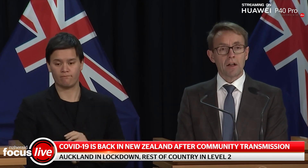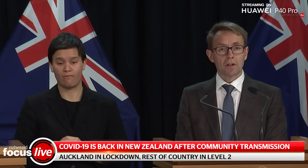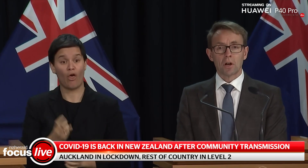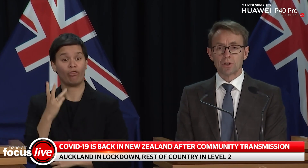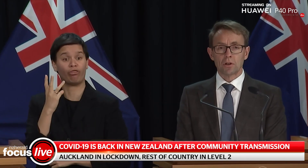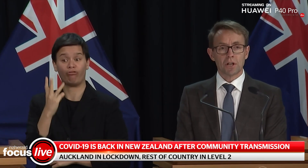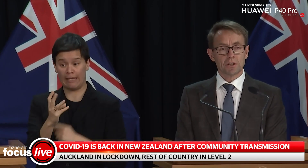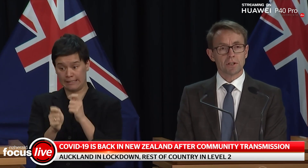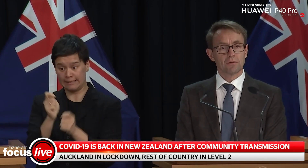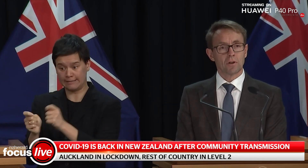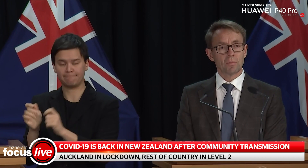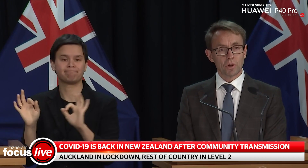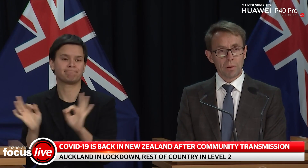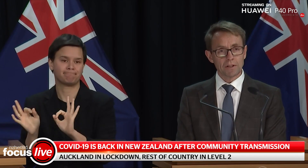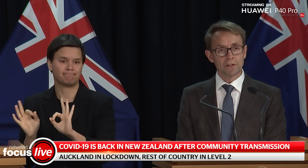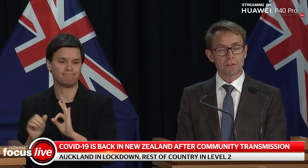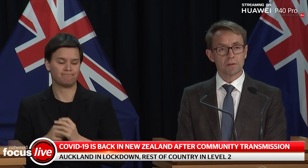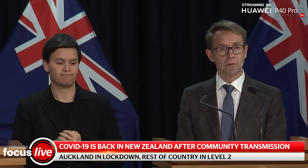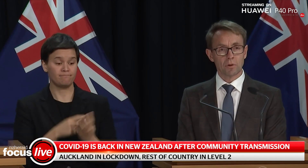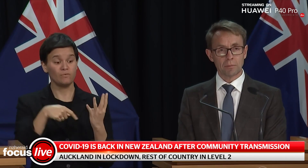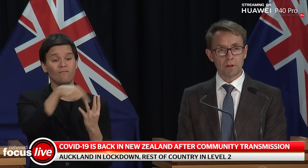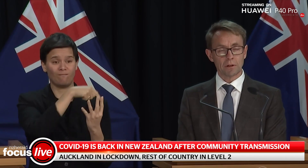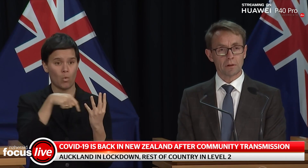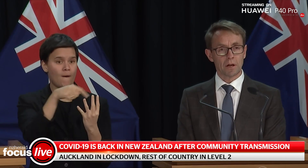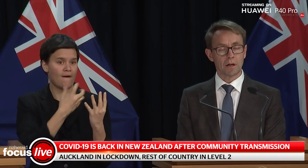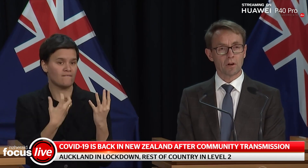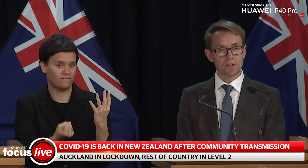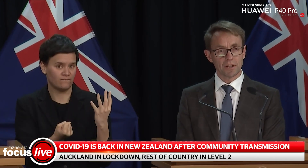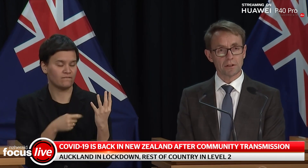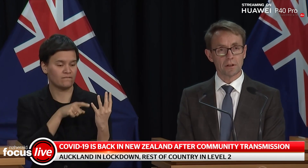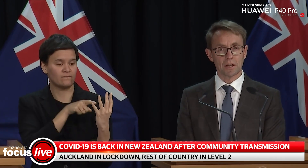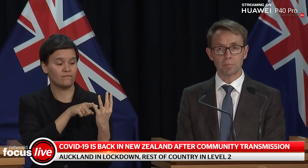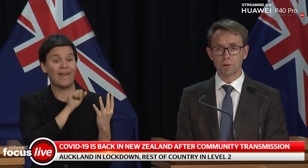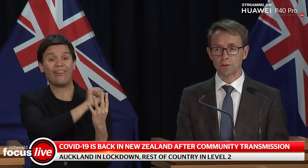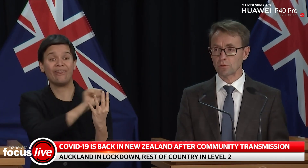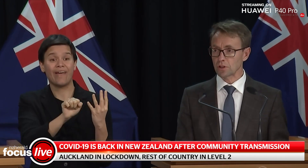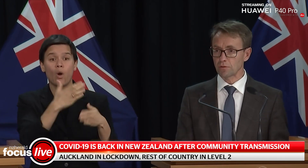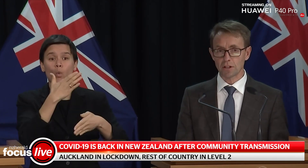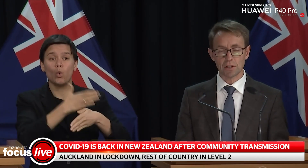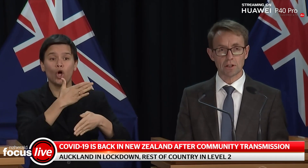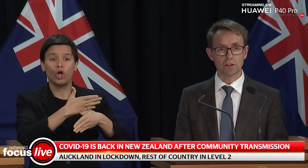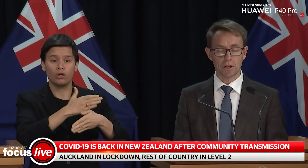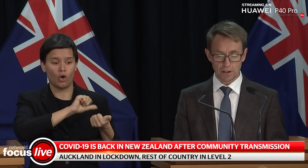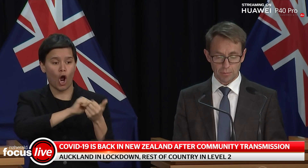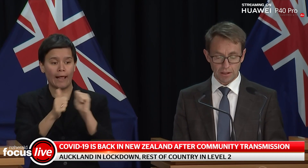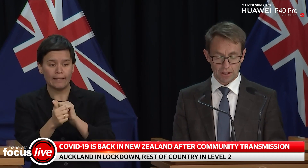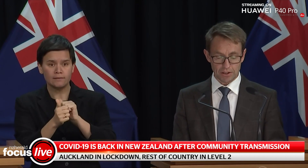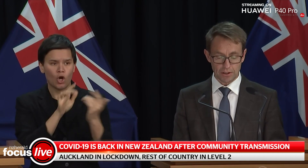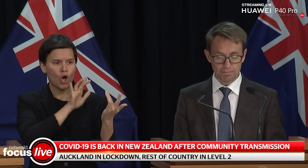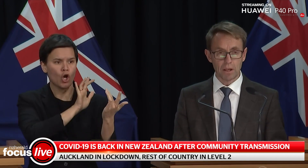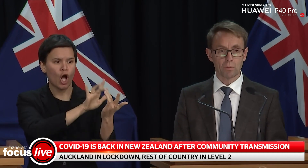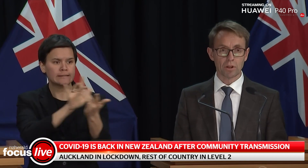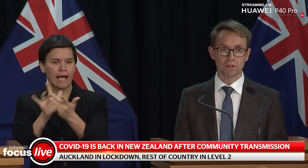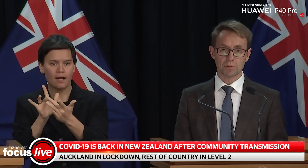Other close contacts from workplaces have already been contacted and put into self-isolation and are being